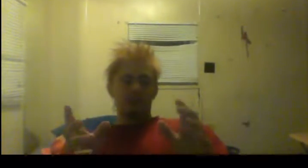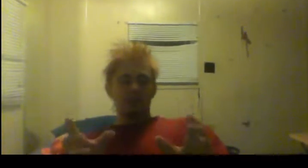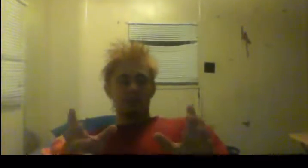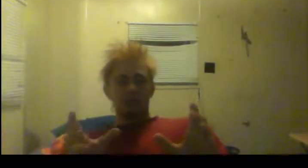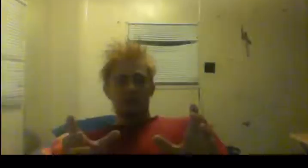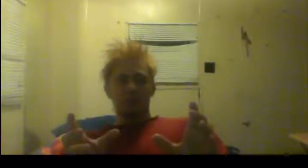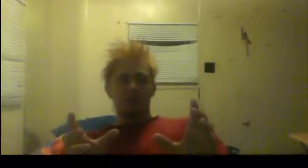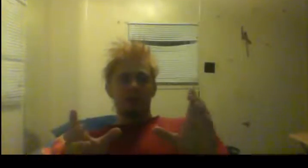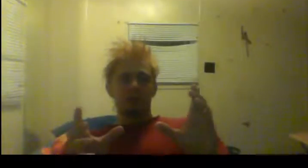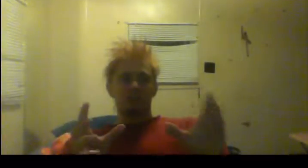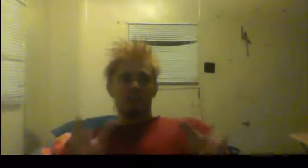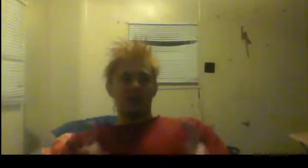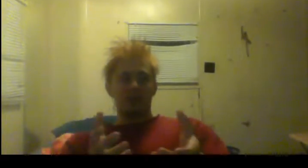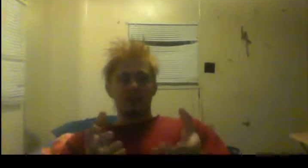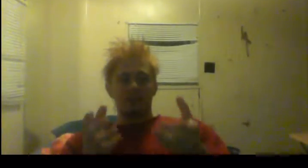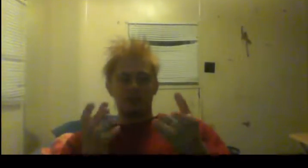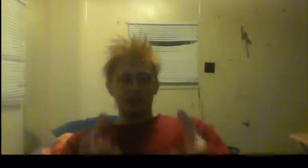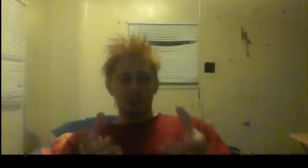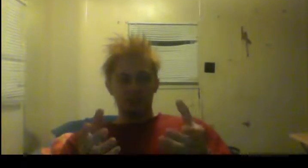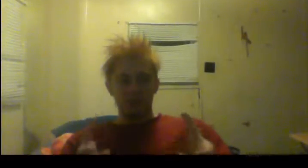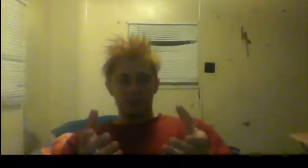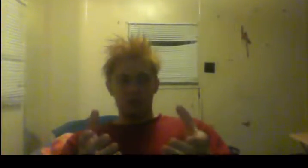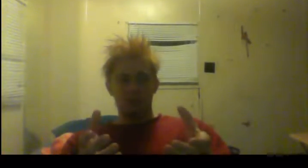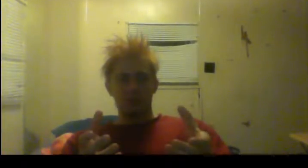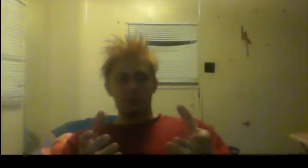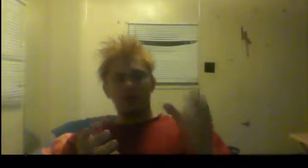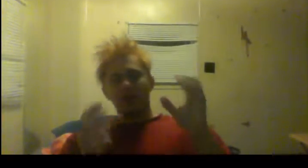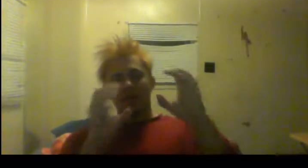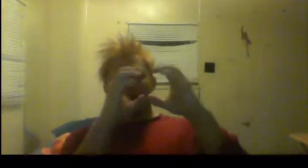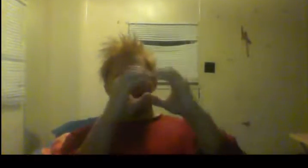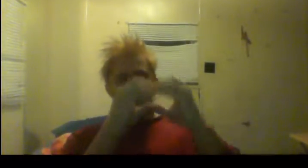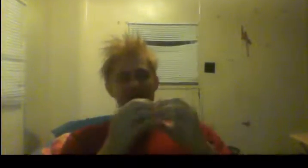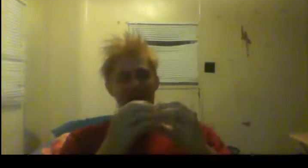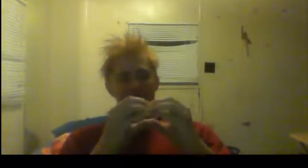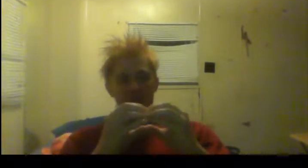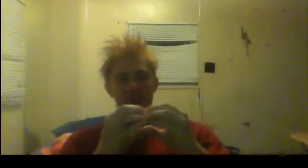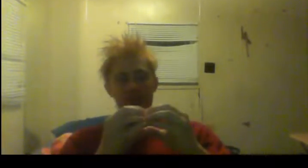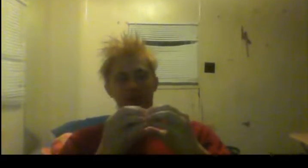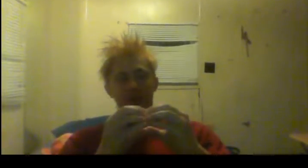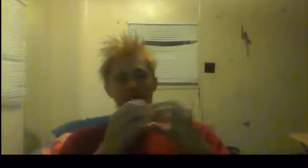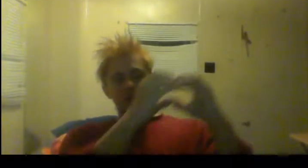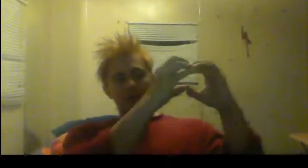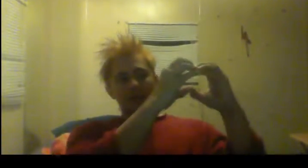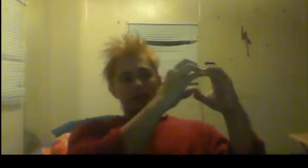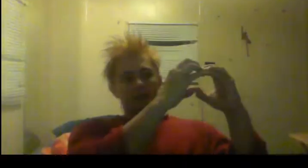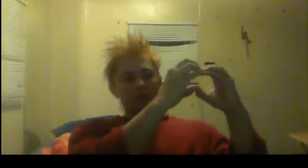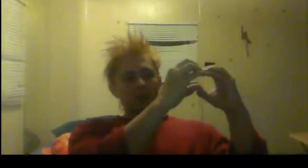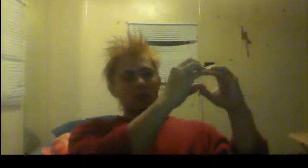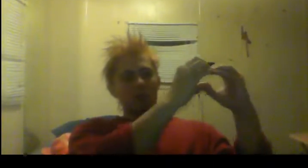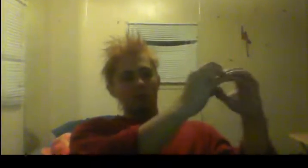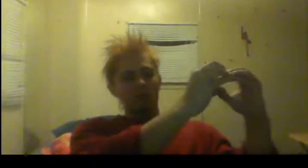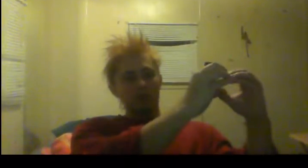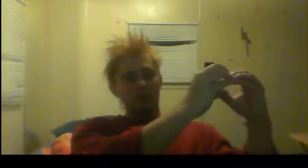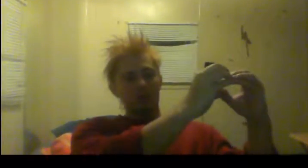Be concerned about just packing a decent meal with you and having that as your meal. You have one meal